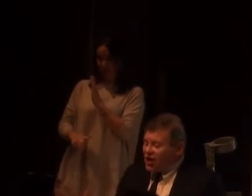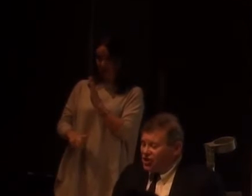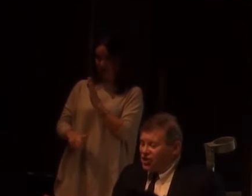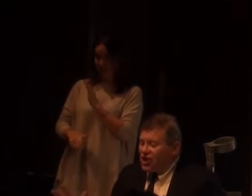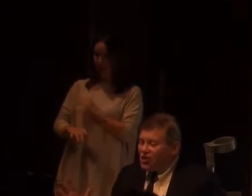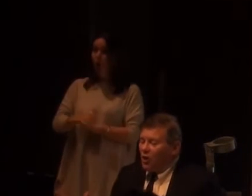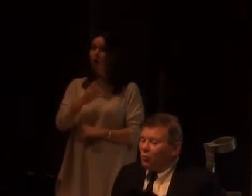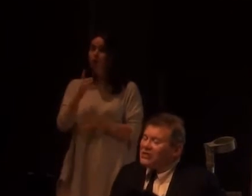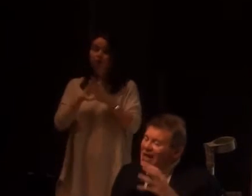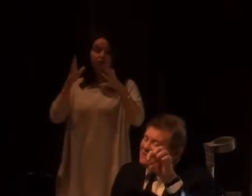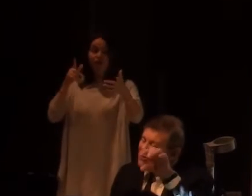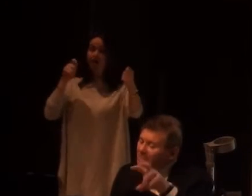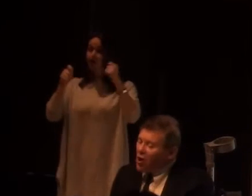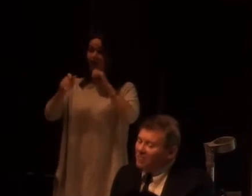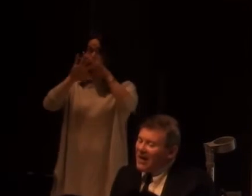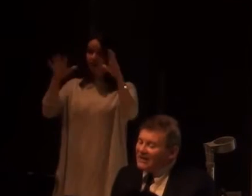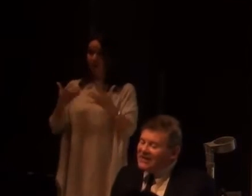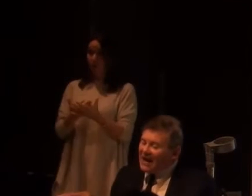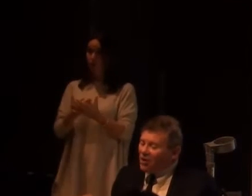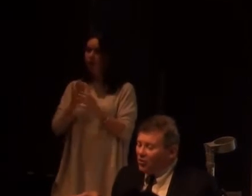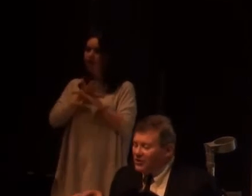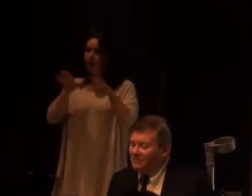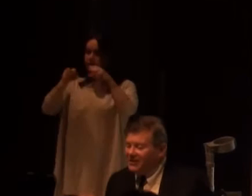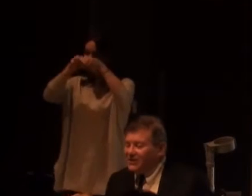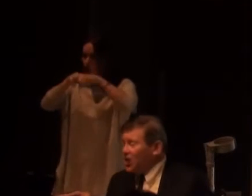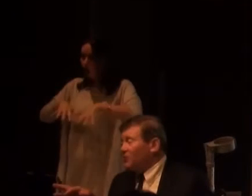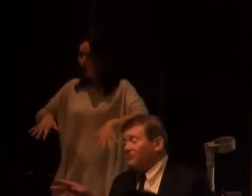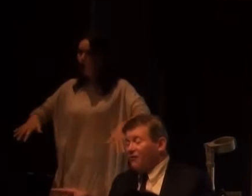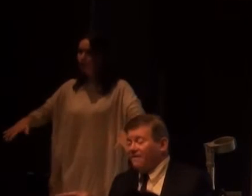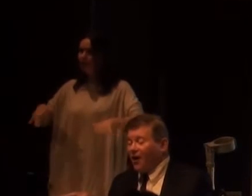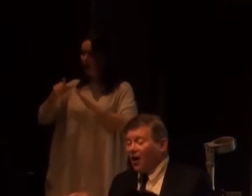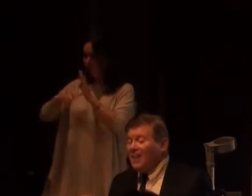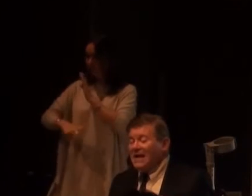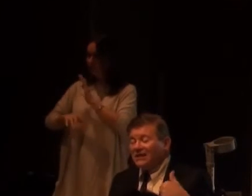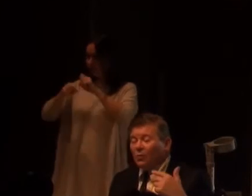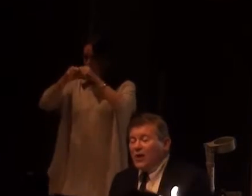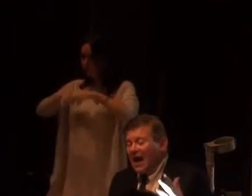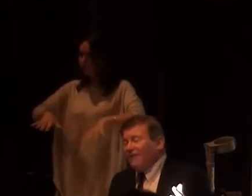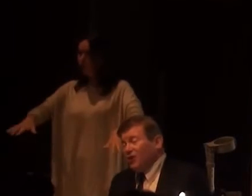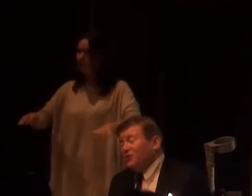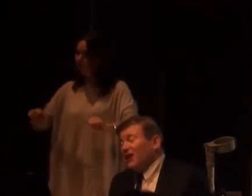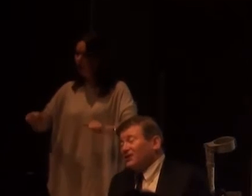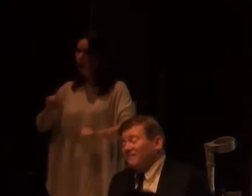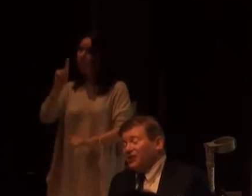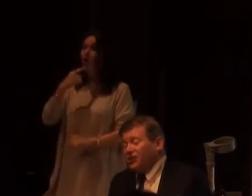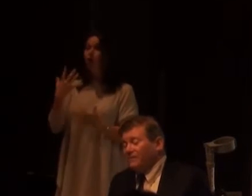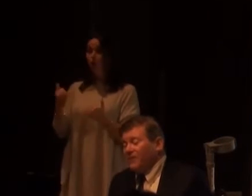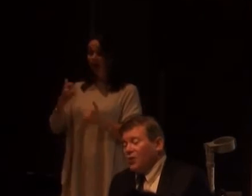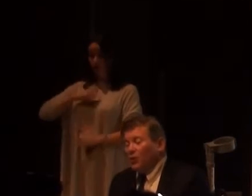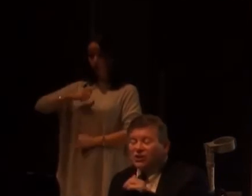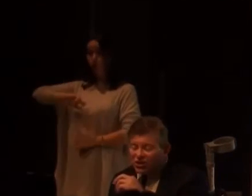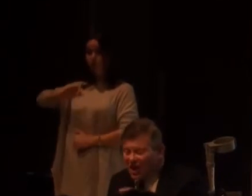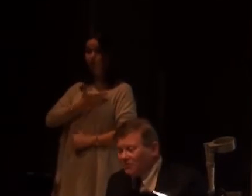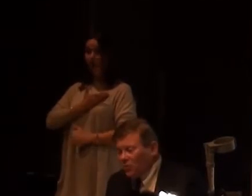great changes in the world. Which hasn't really permeated down beyond disability circles very far. Is that we have a human rights convention.